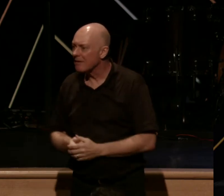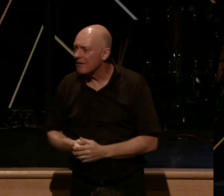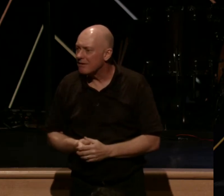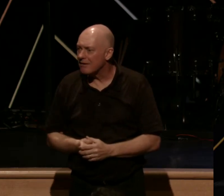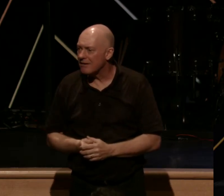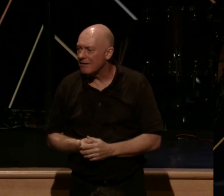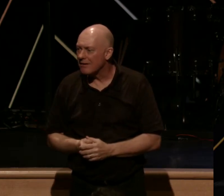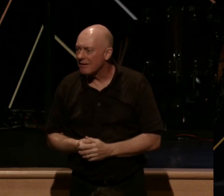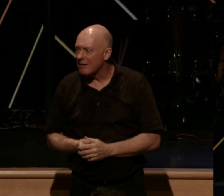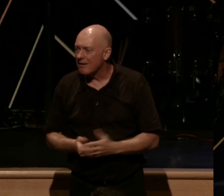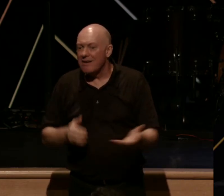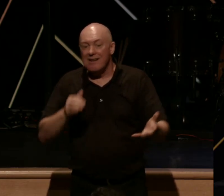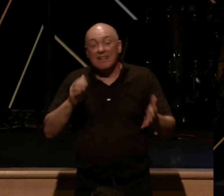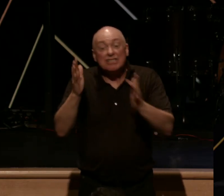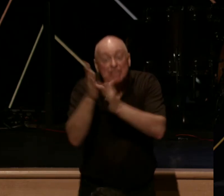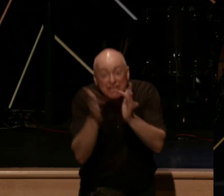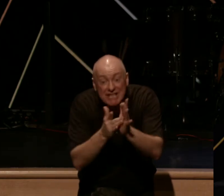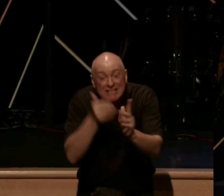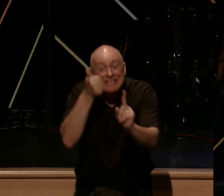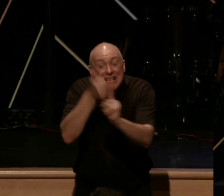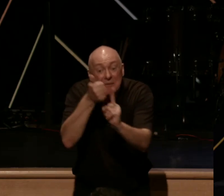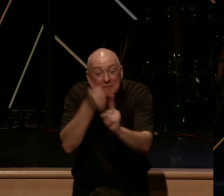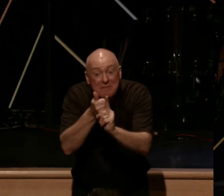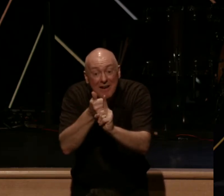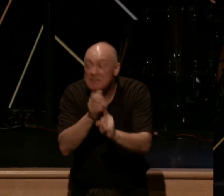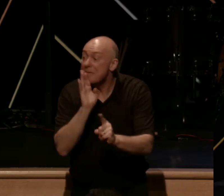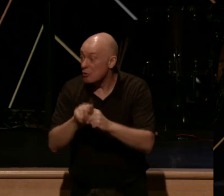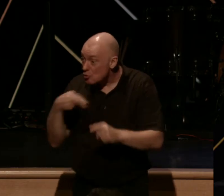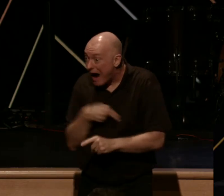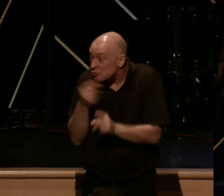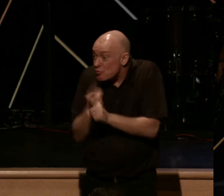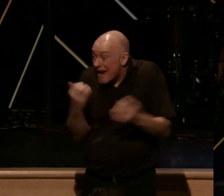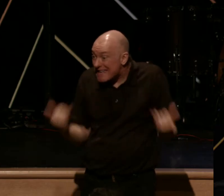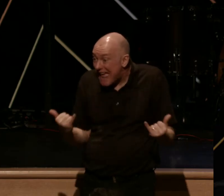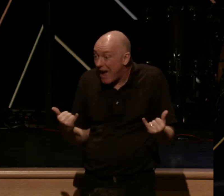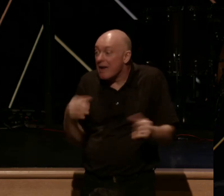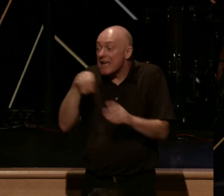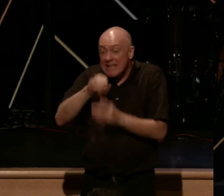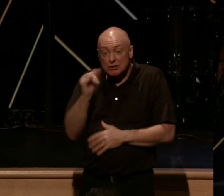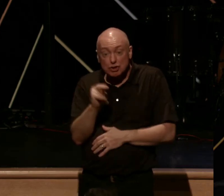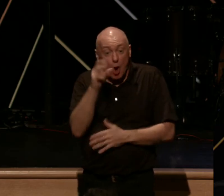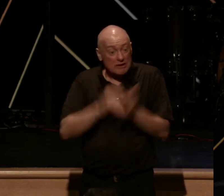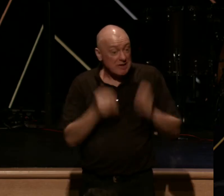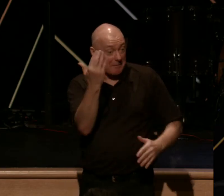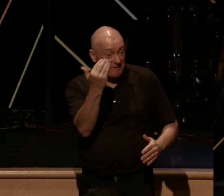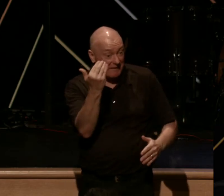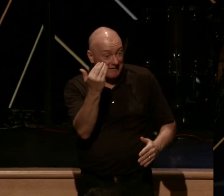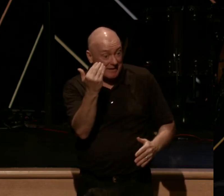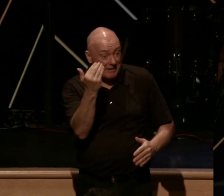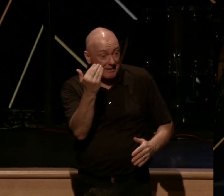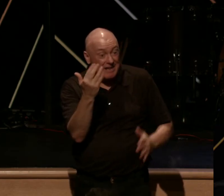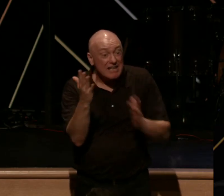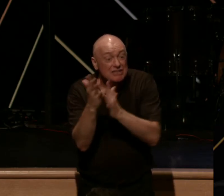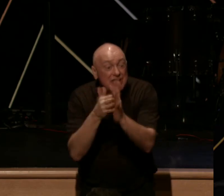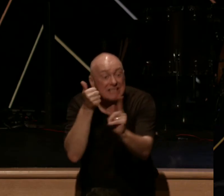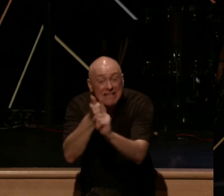This is the one who is speaking to us right now in John chapter 15, the creator of everything,